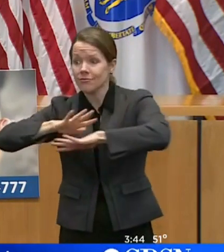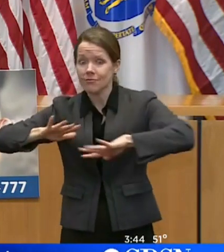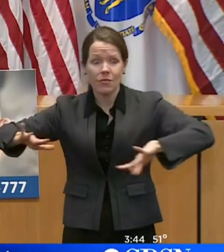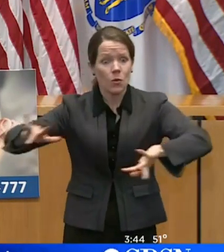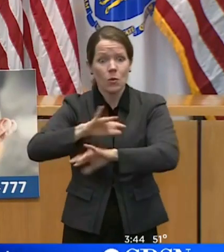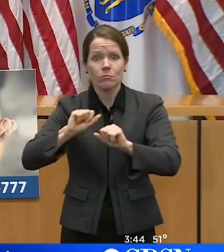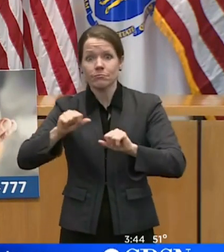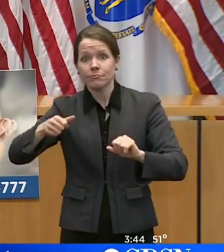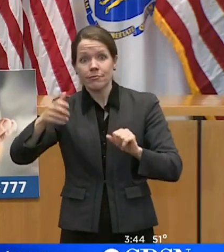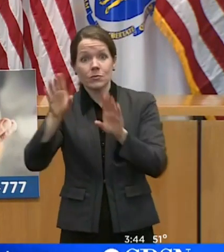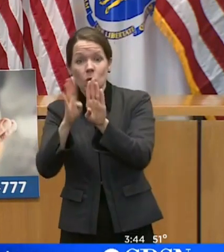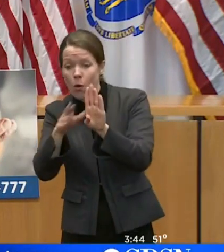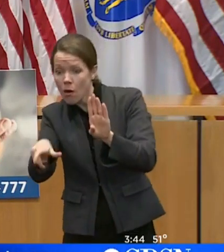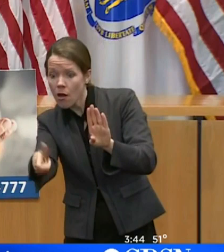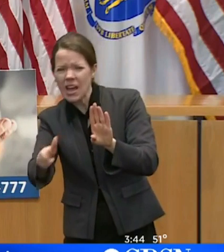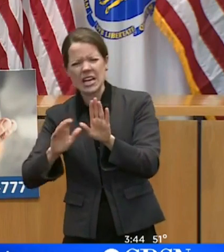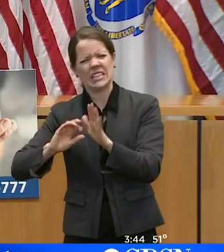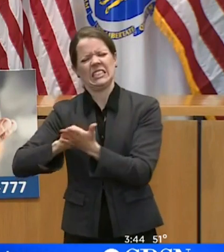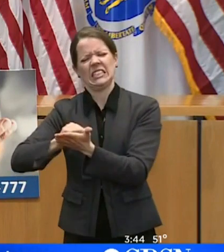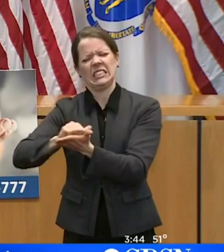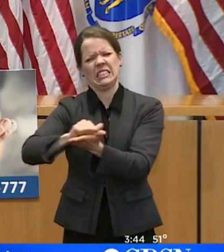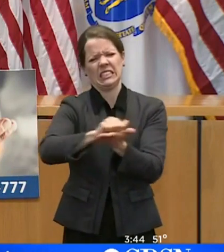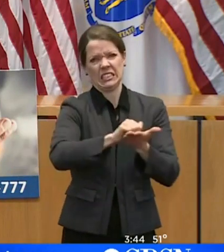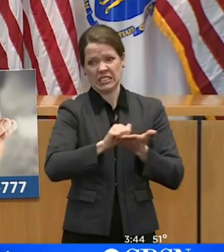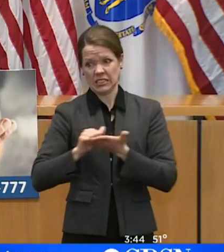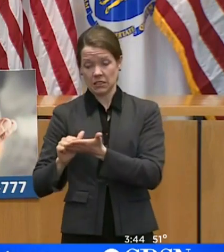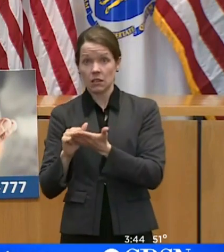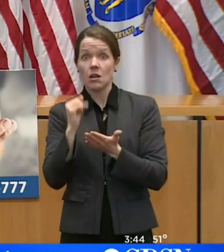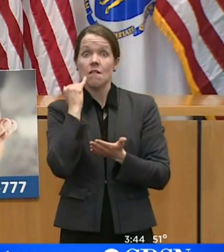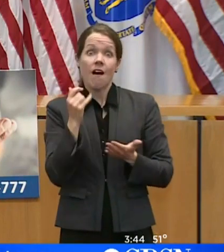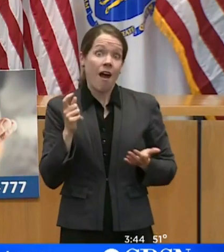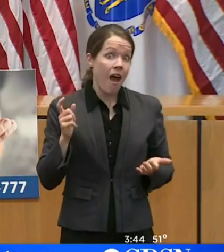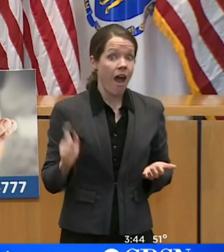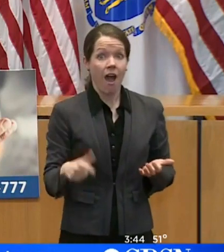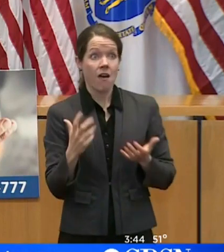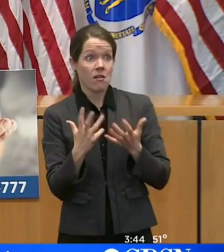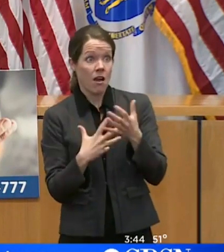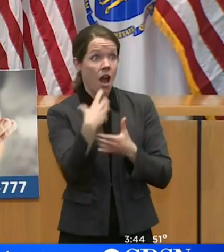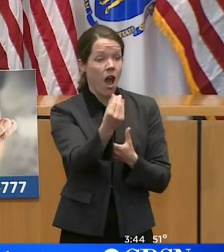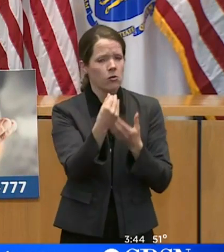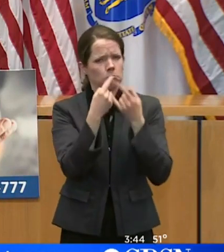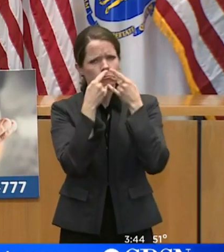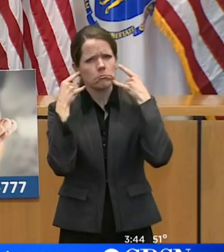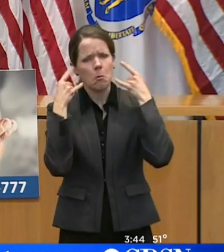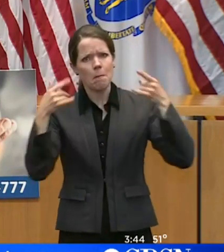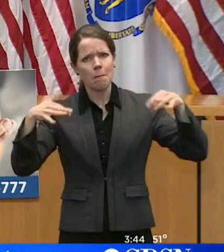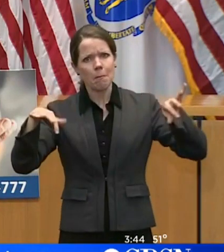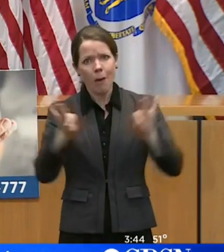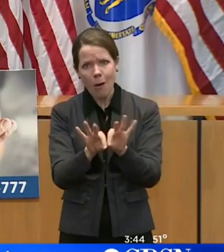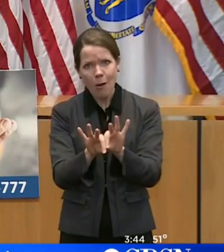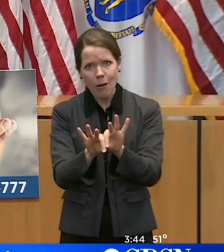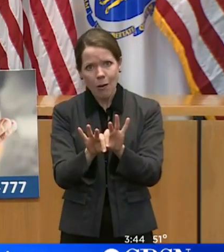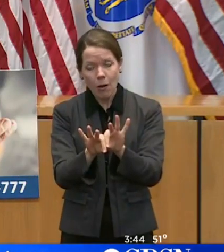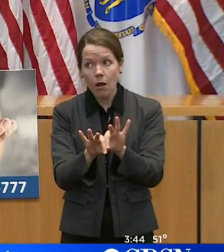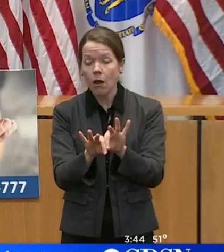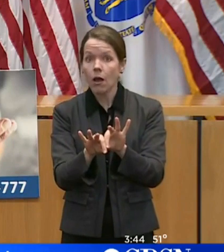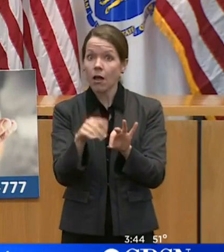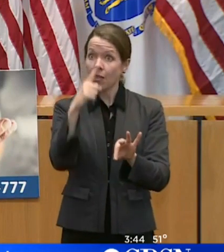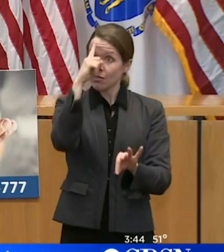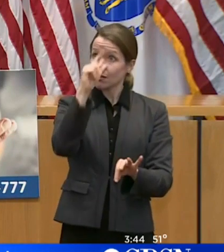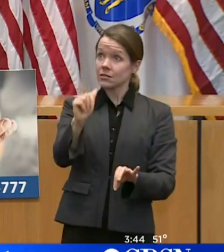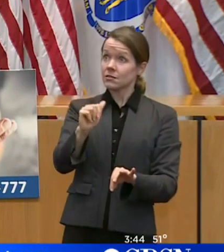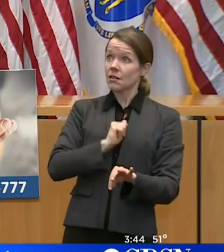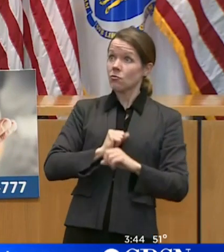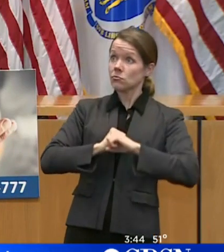mask or cover your face if you have to go out. And this isn't just about protecting yourself. Continue to remember that. It's